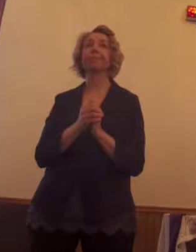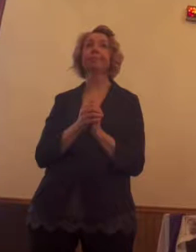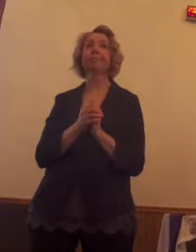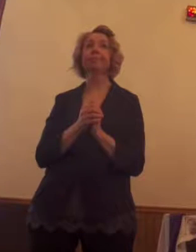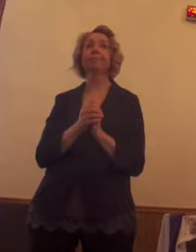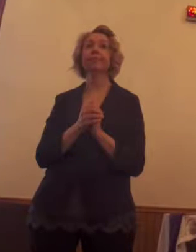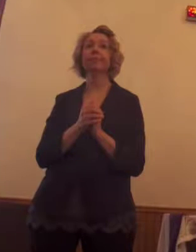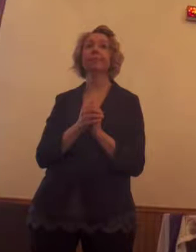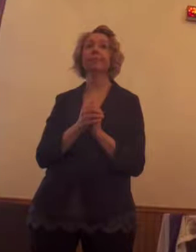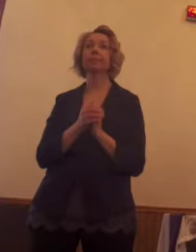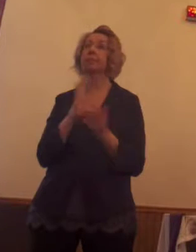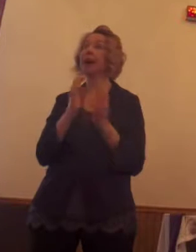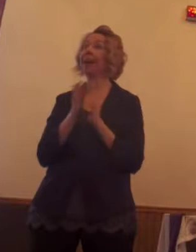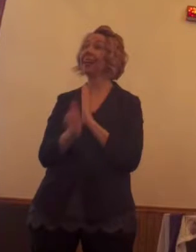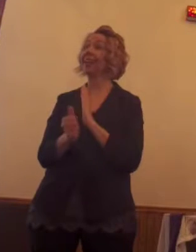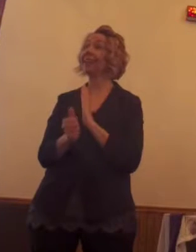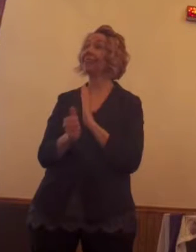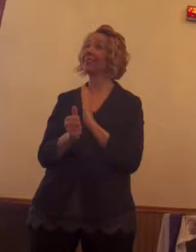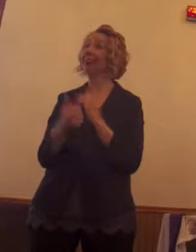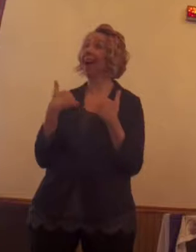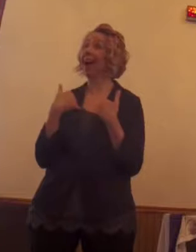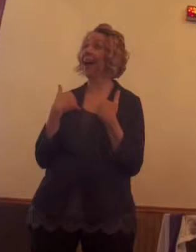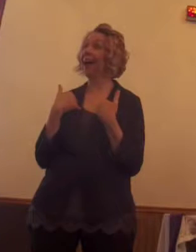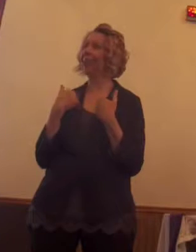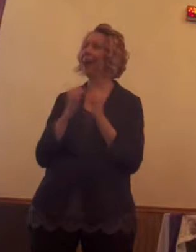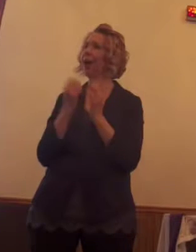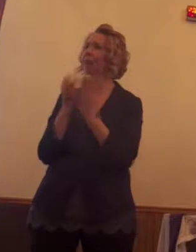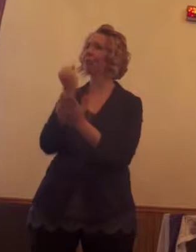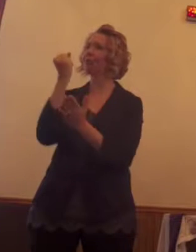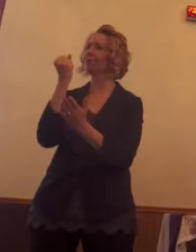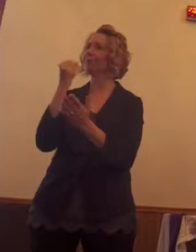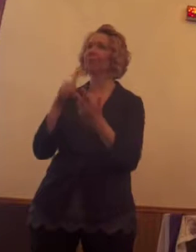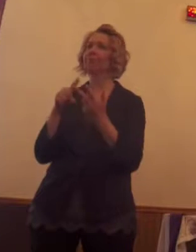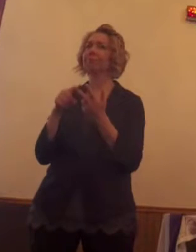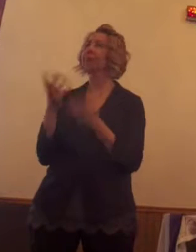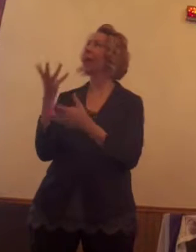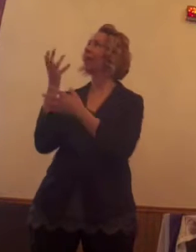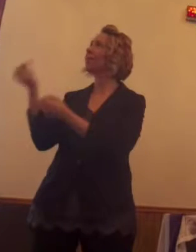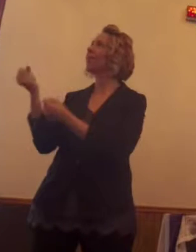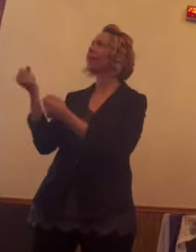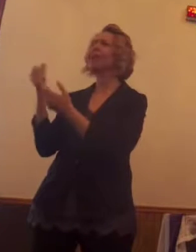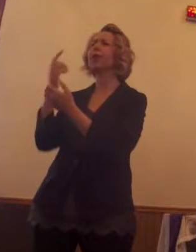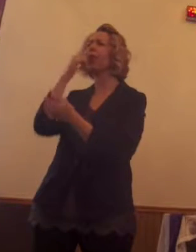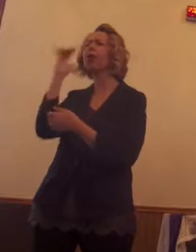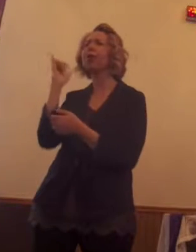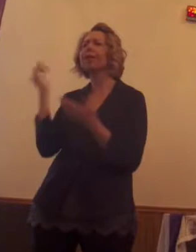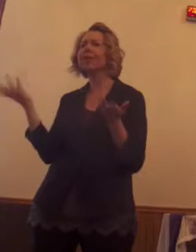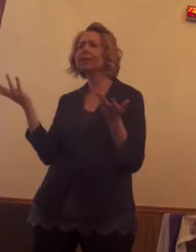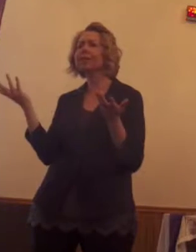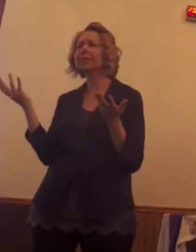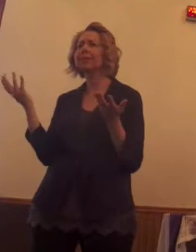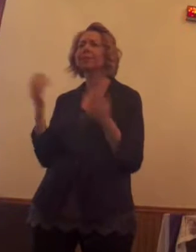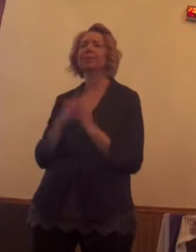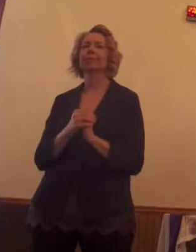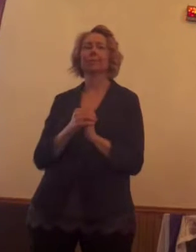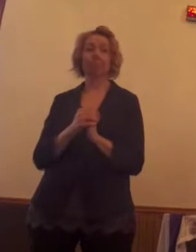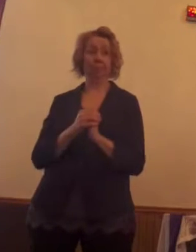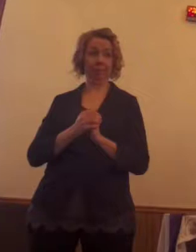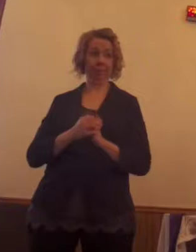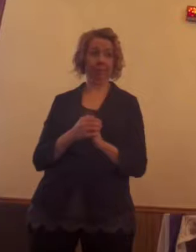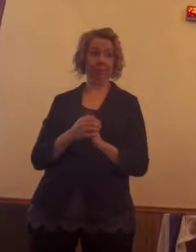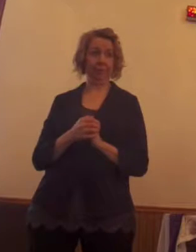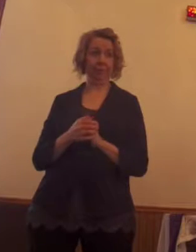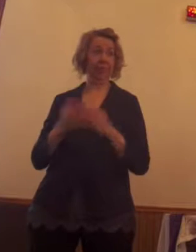just our gifts. We've talked about a lot of our avenues with our faith. So, like it or not,